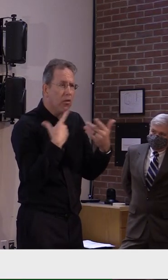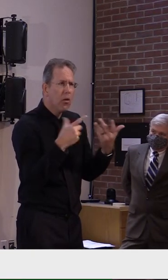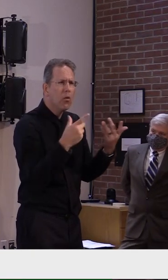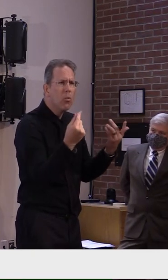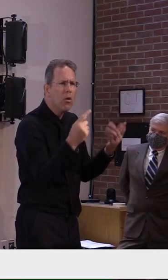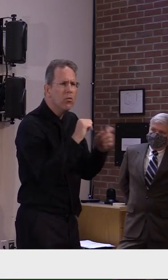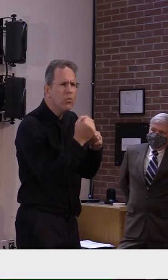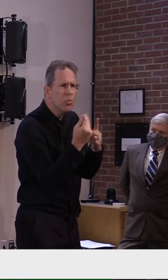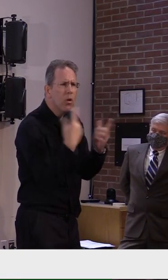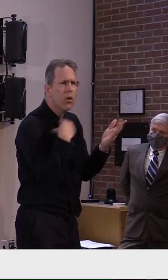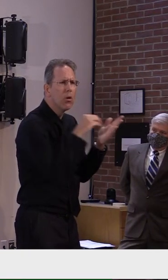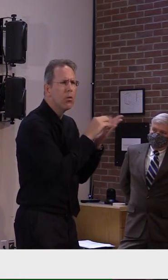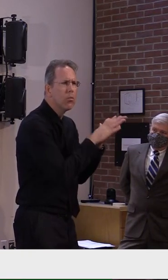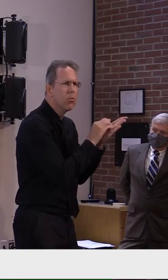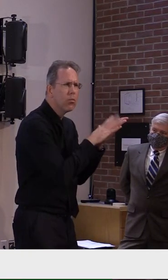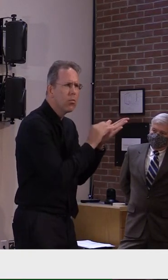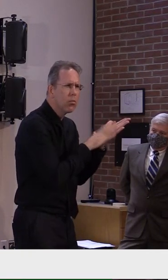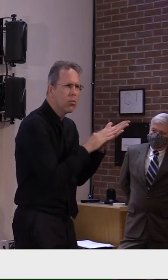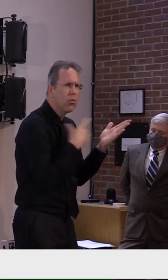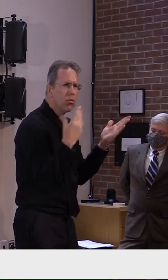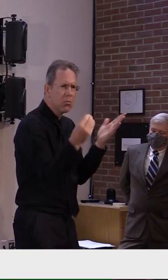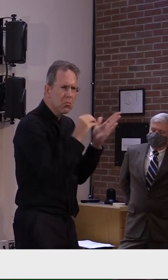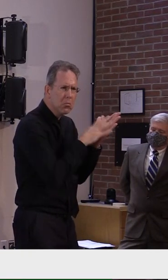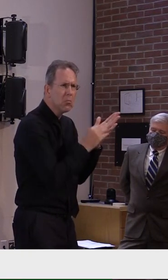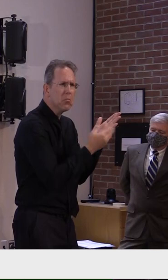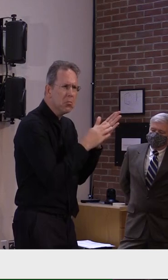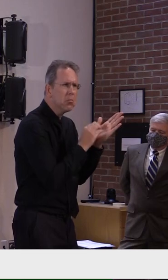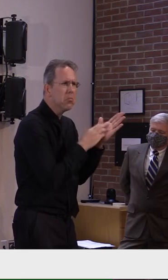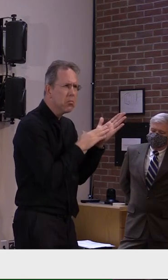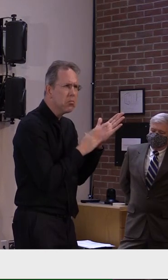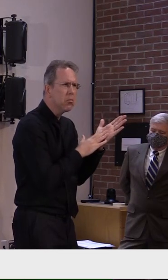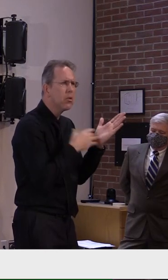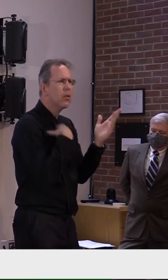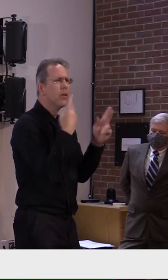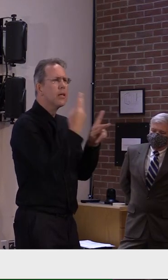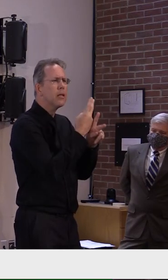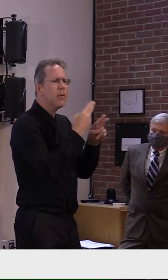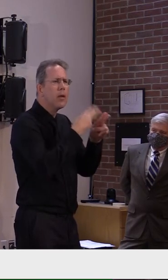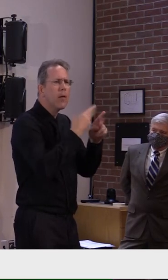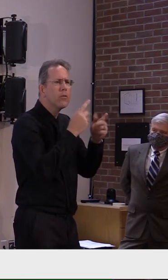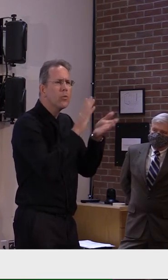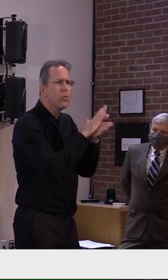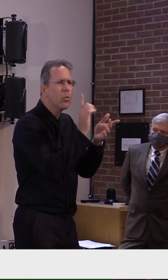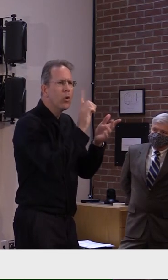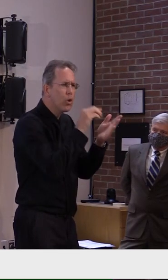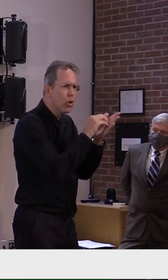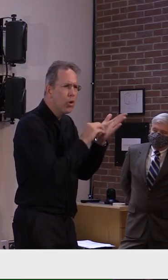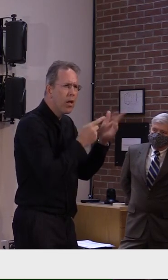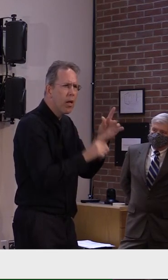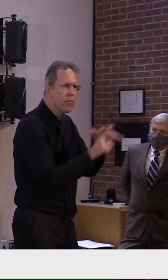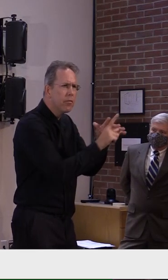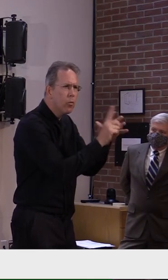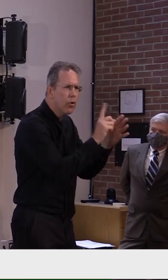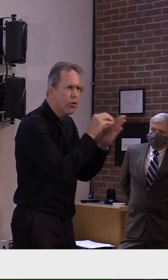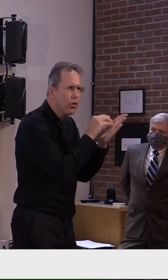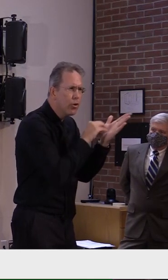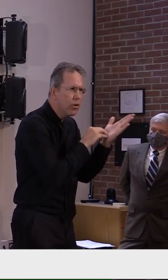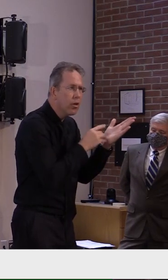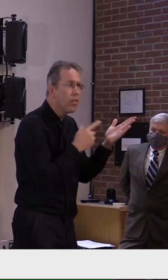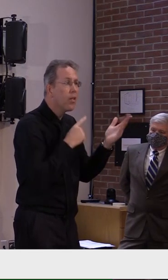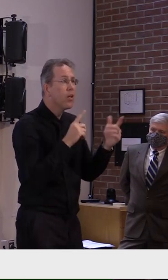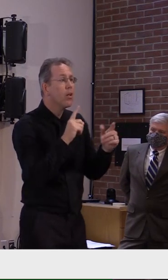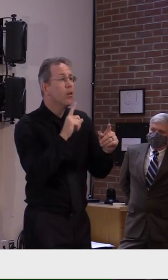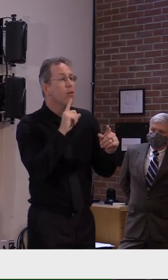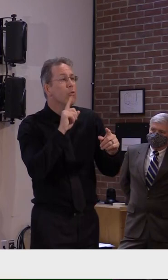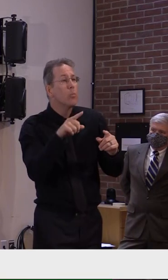report those we haven't yet talked about any greater overall report but i can tell you that i think